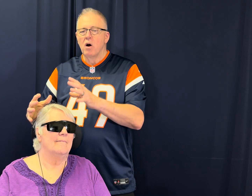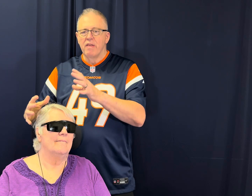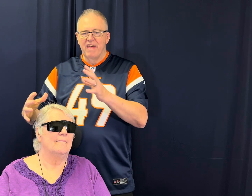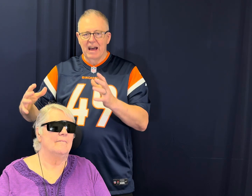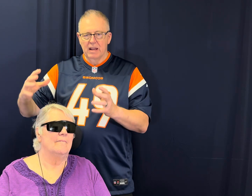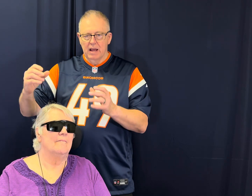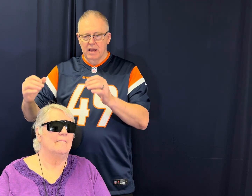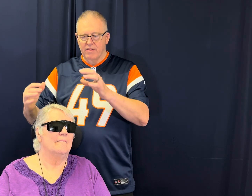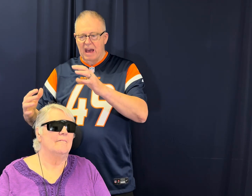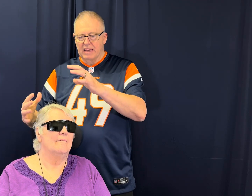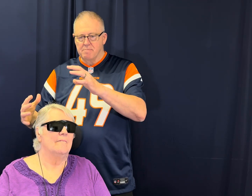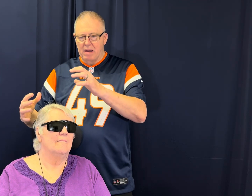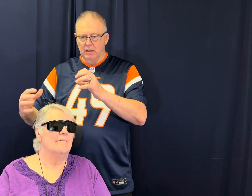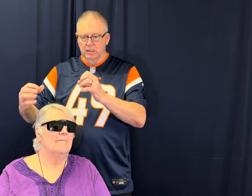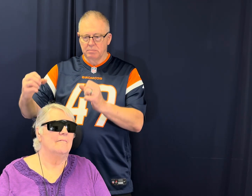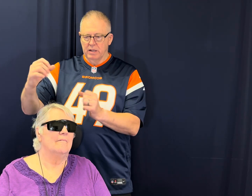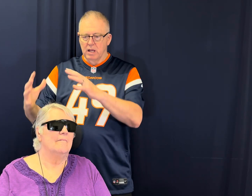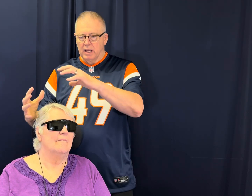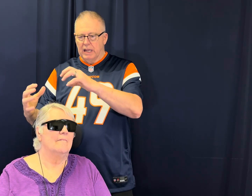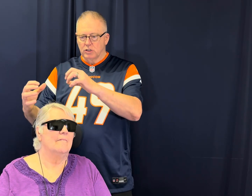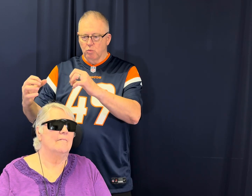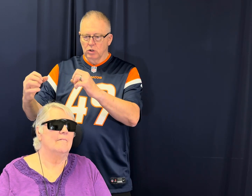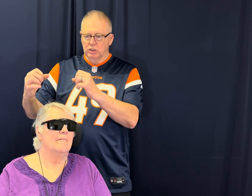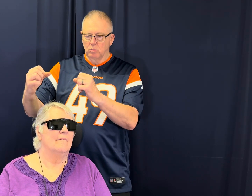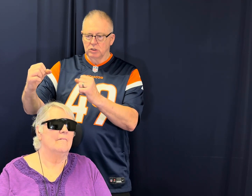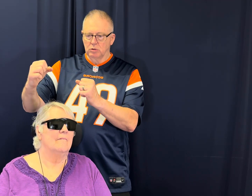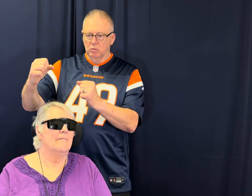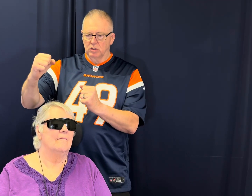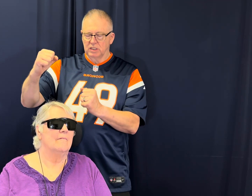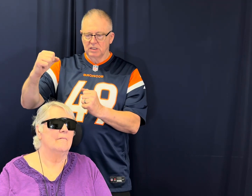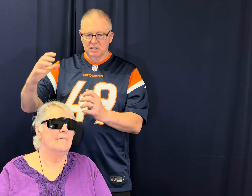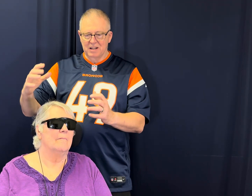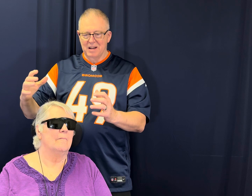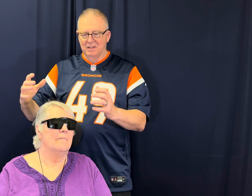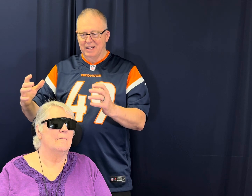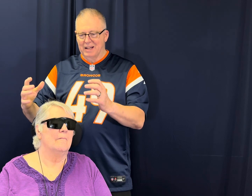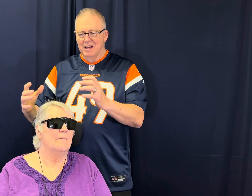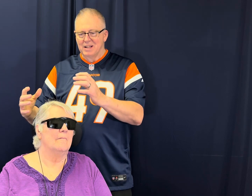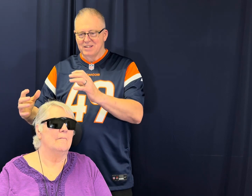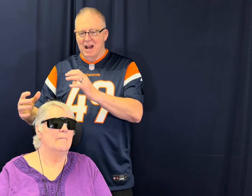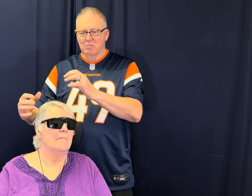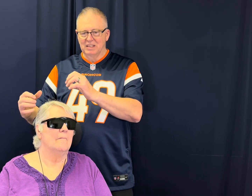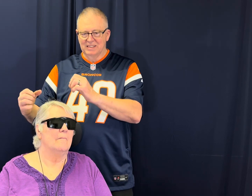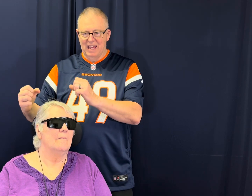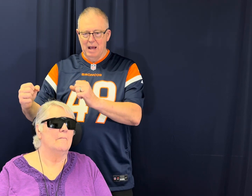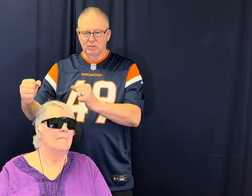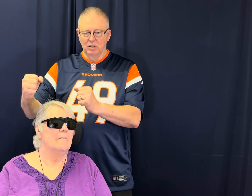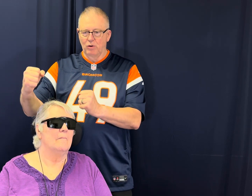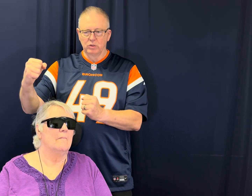that imbalancement gets worse and worse and worse. And it's kind of like a time-release capsule of old